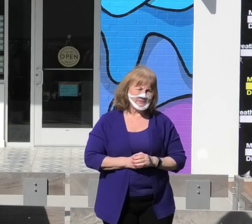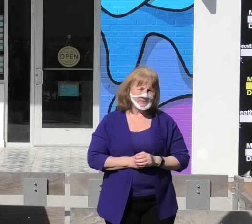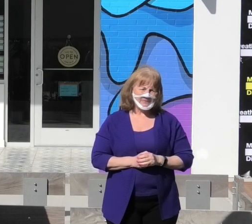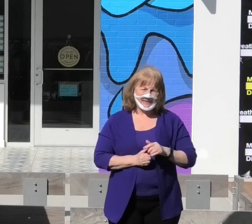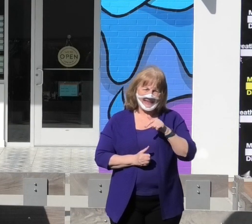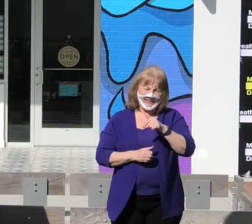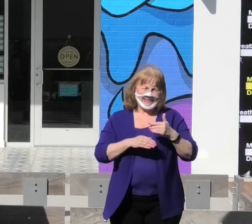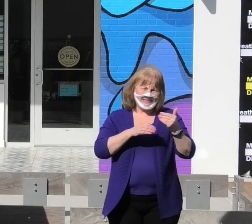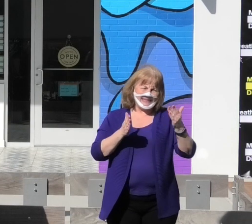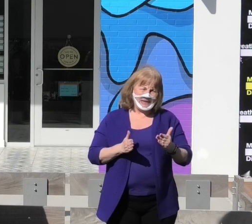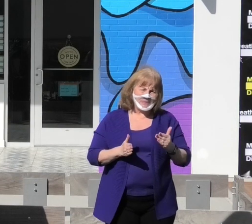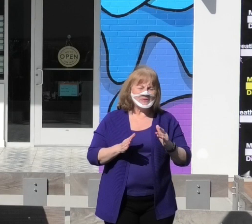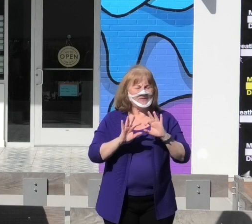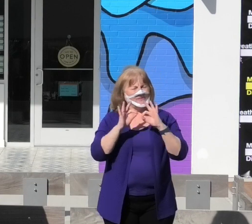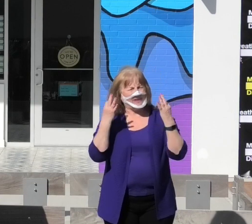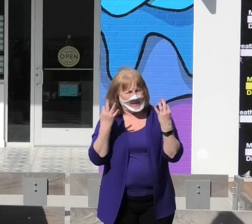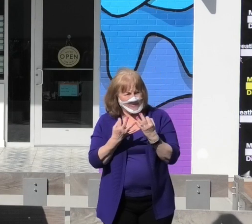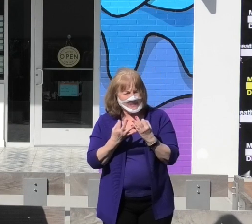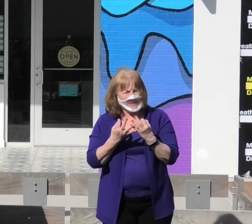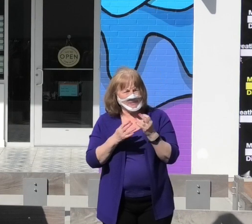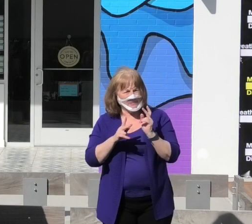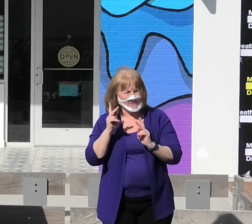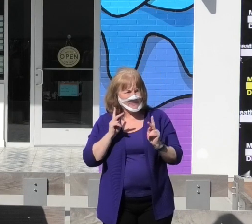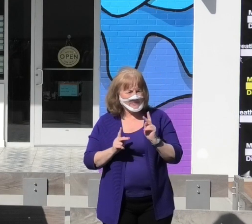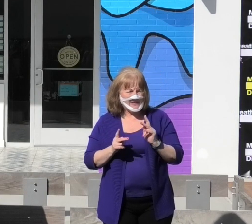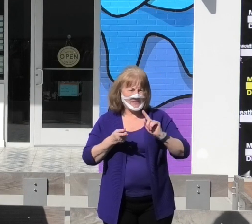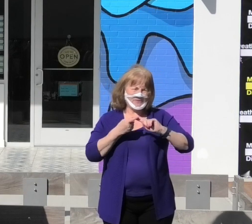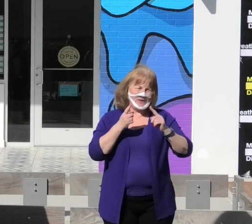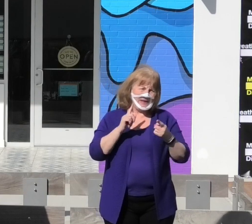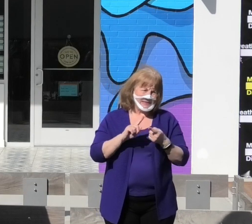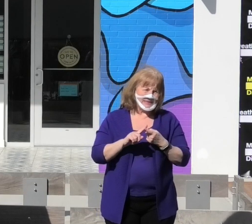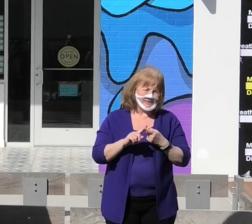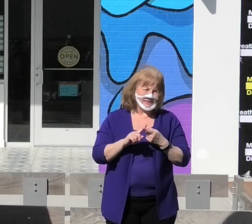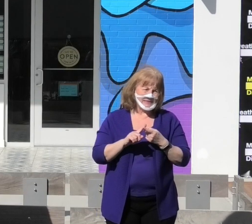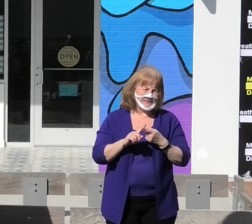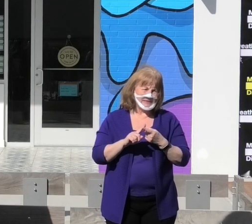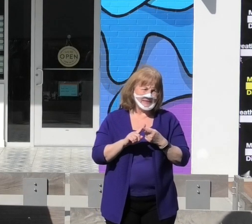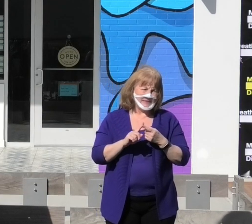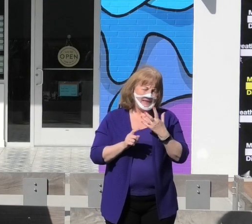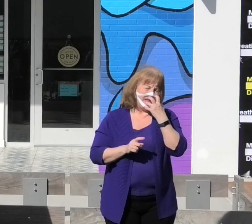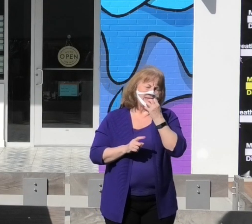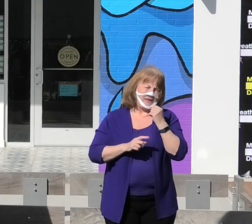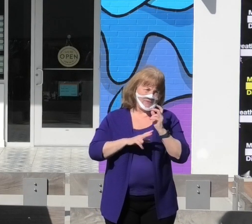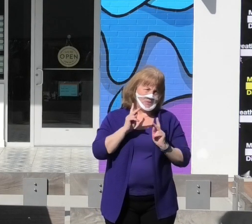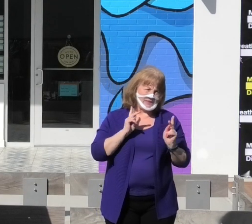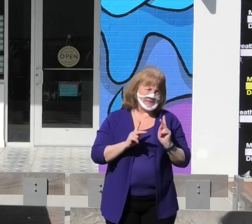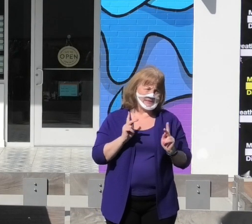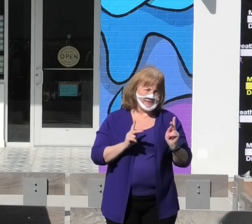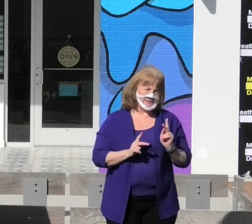These neighbors are families, friends, loved ones.